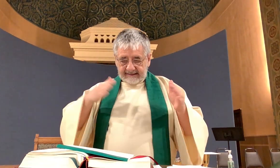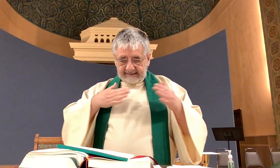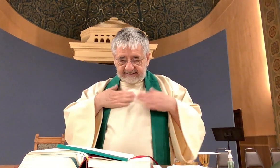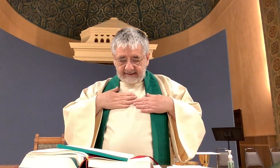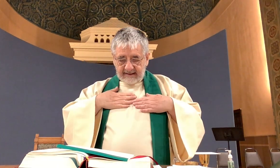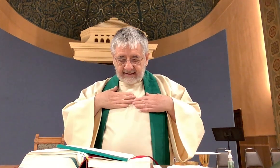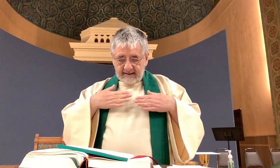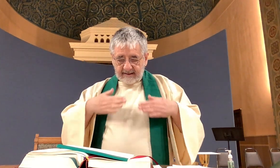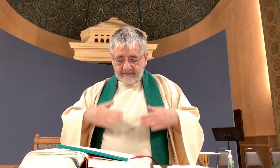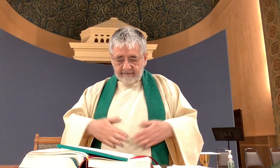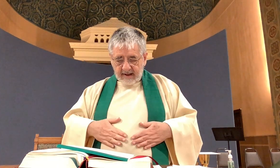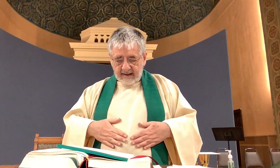his body